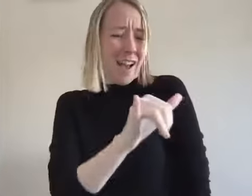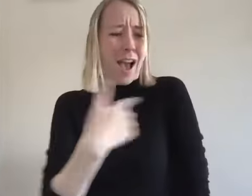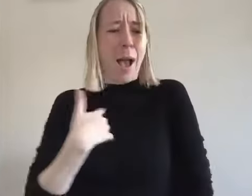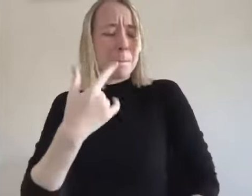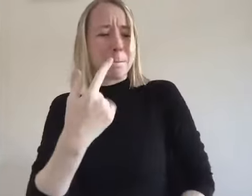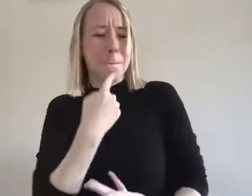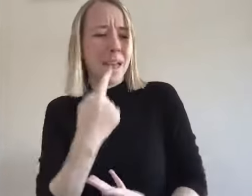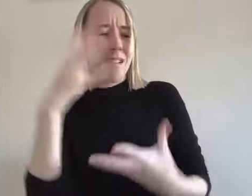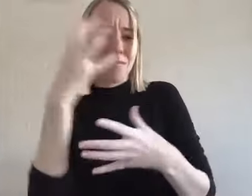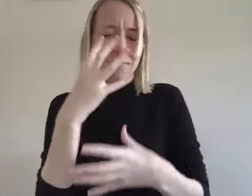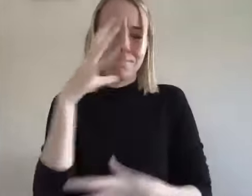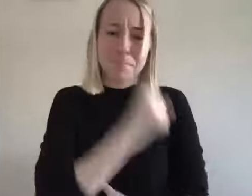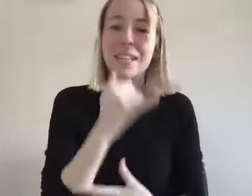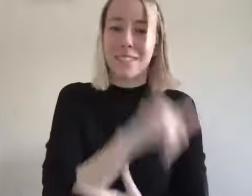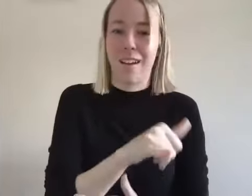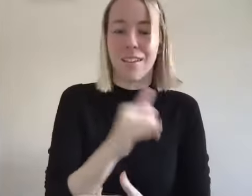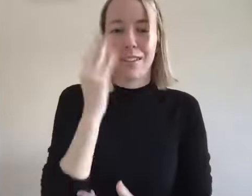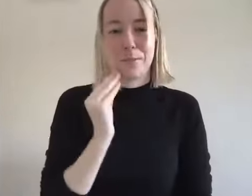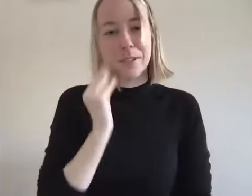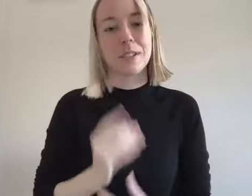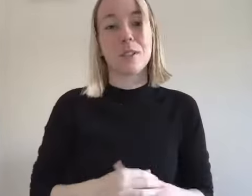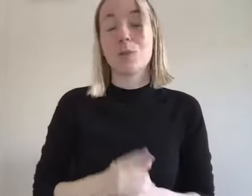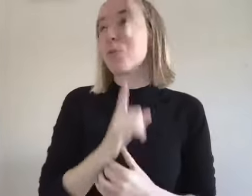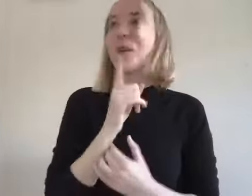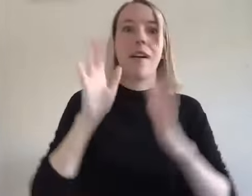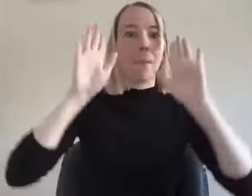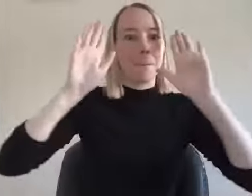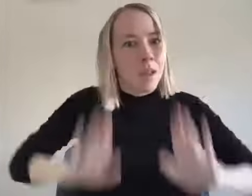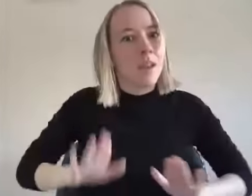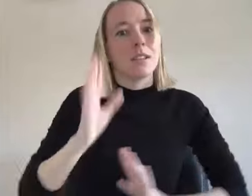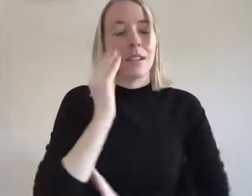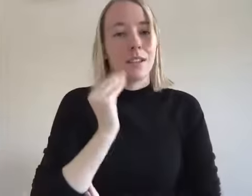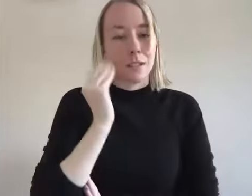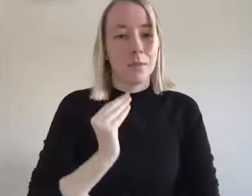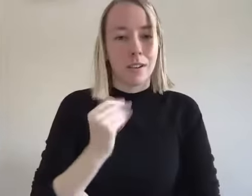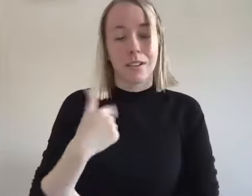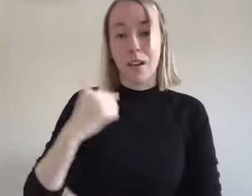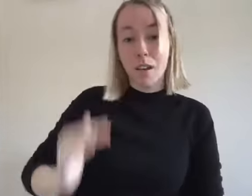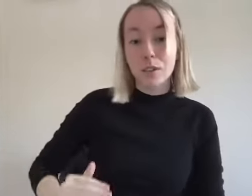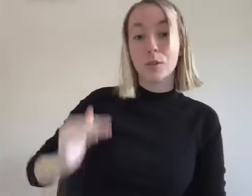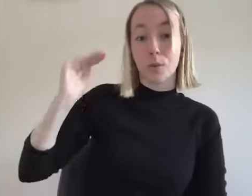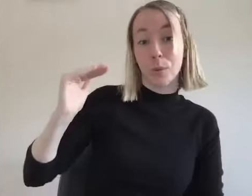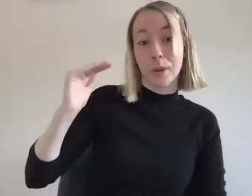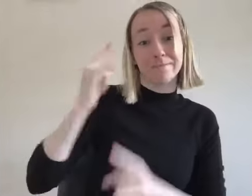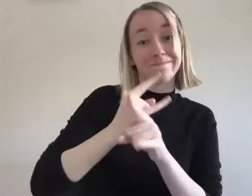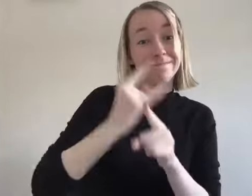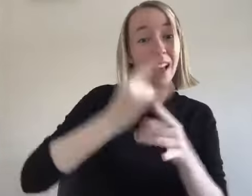back his his experience almost uh so it's really been quite an amazing experience uh i grew up in